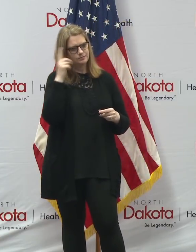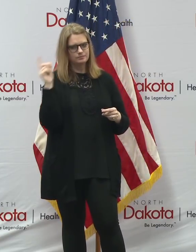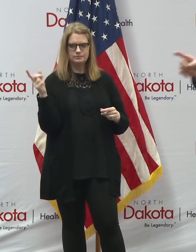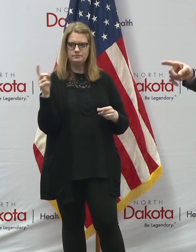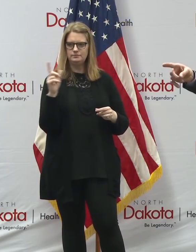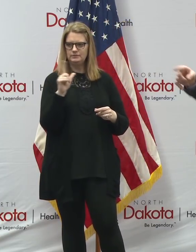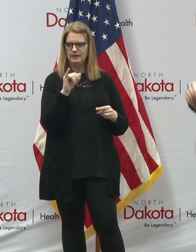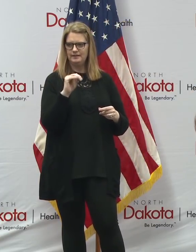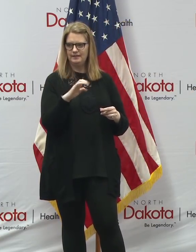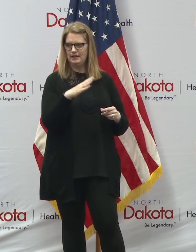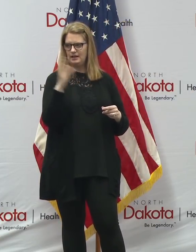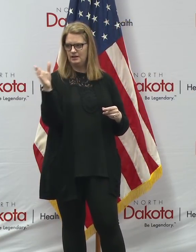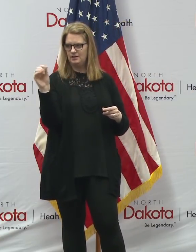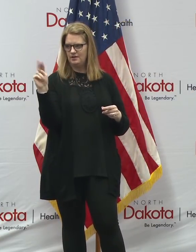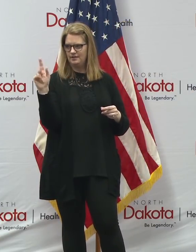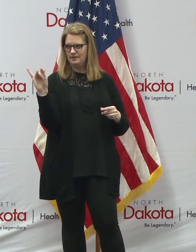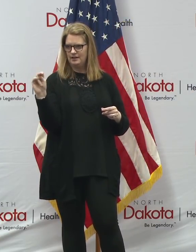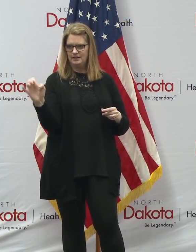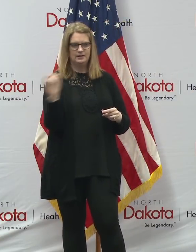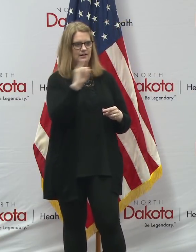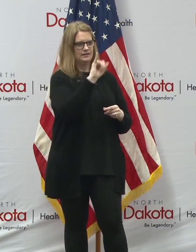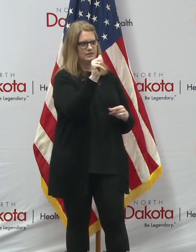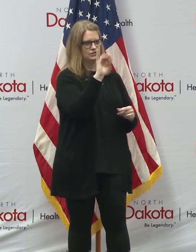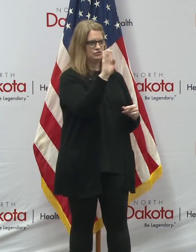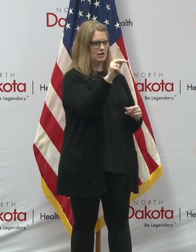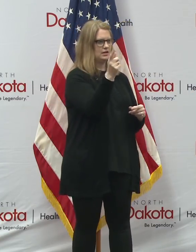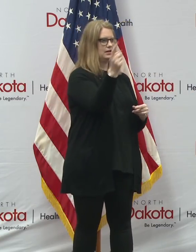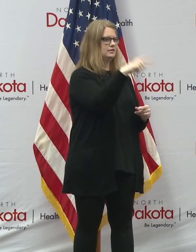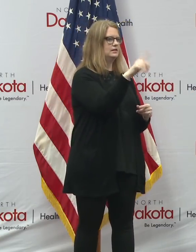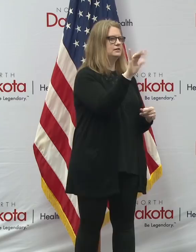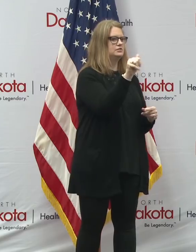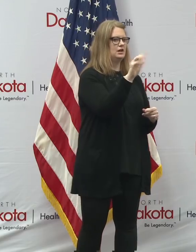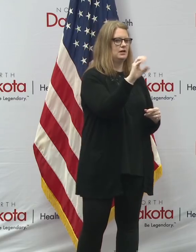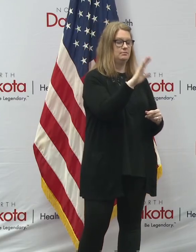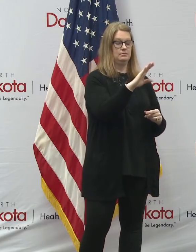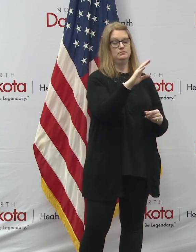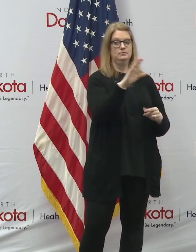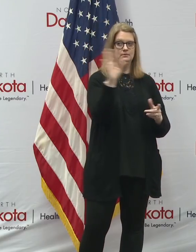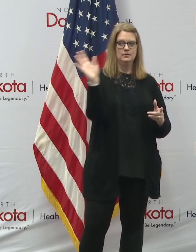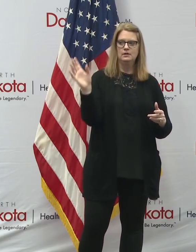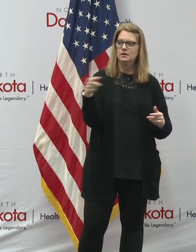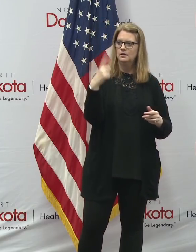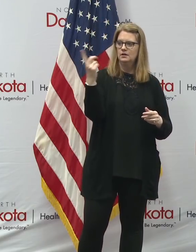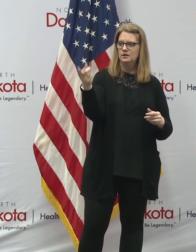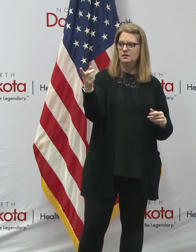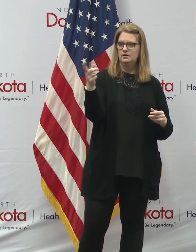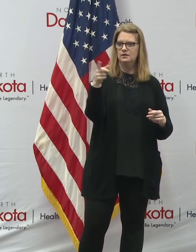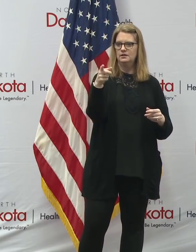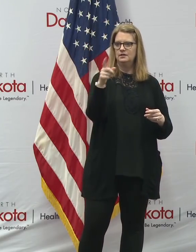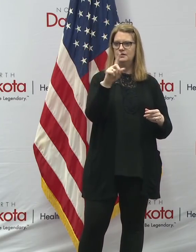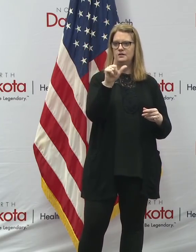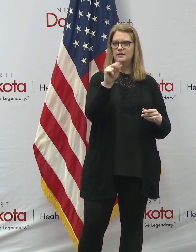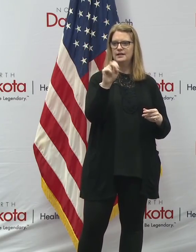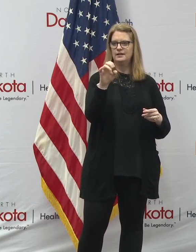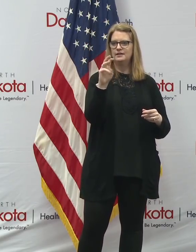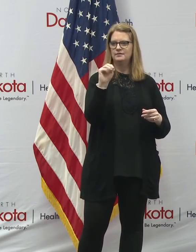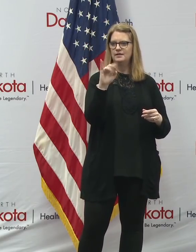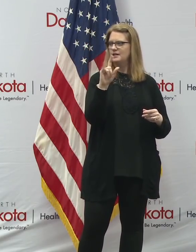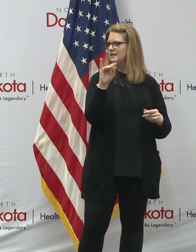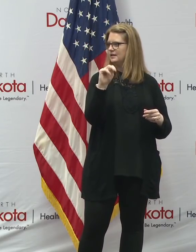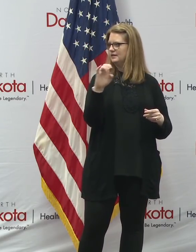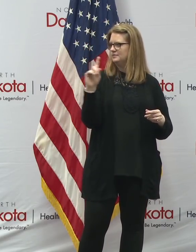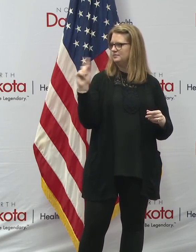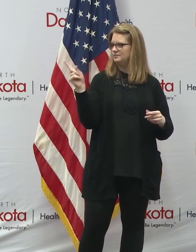Lane, then online, then Jack, and then Jacob, if I can remember that far ahead, let's say. This is actually for Mylin.